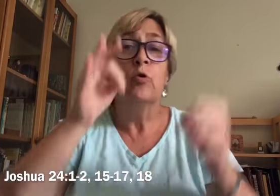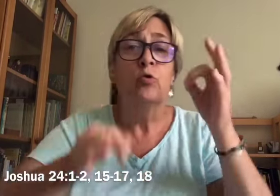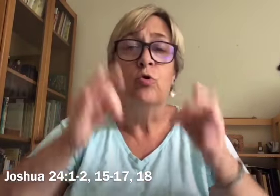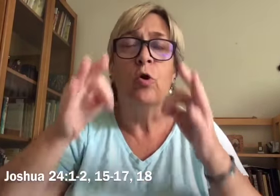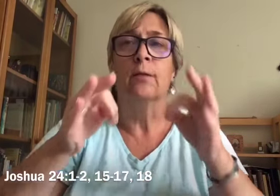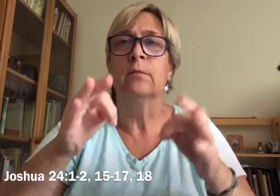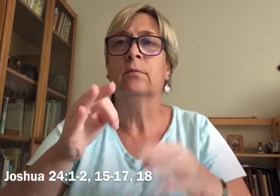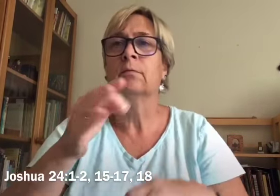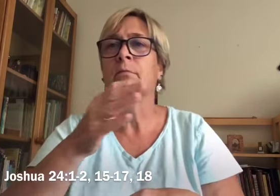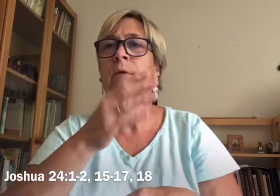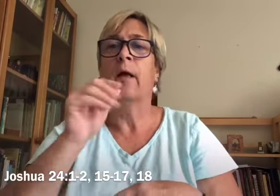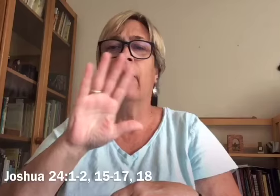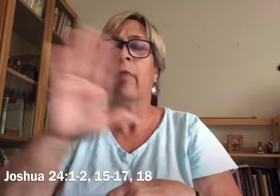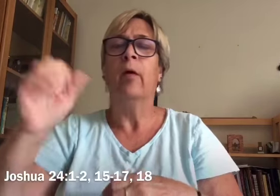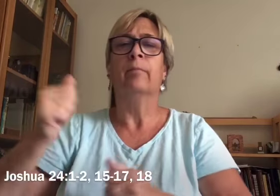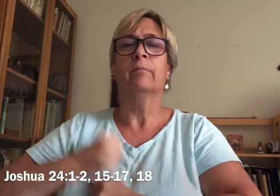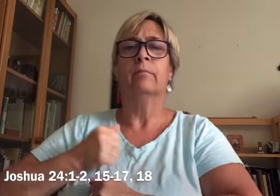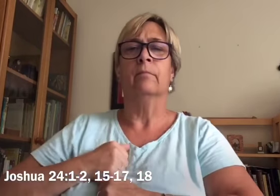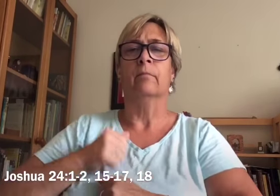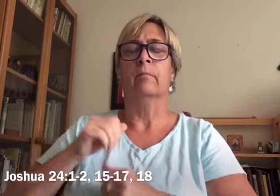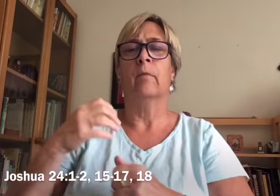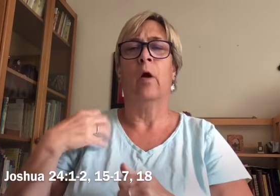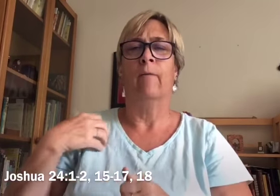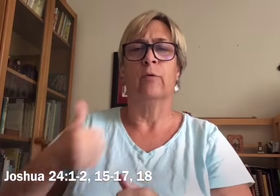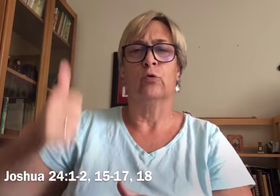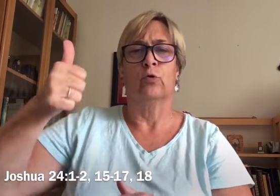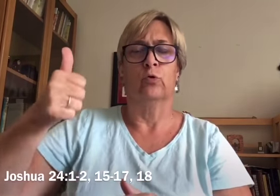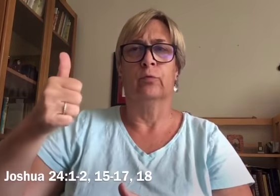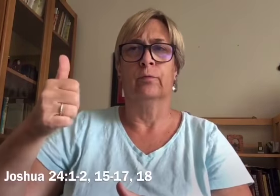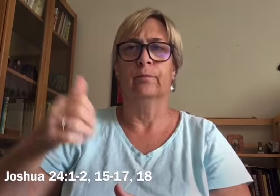their judges, and their officers.